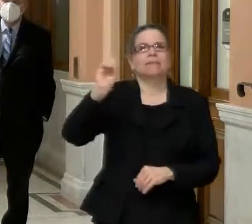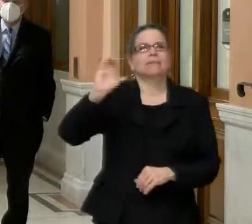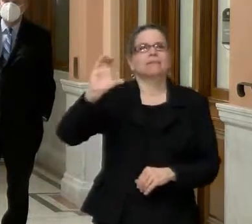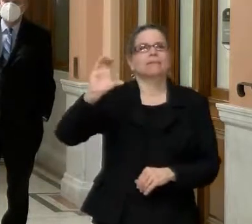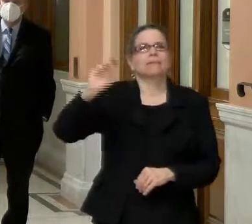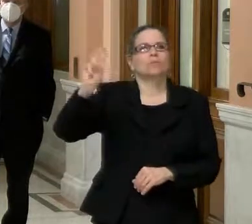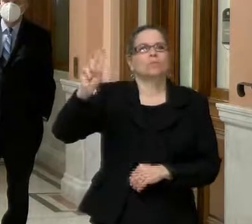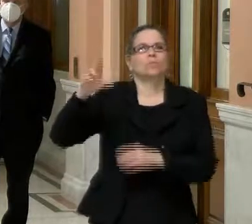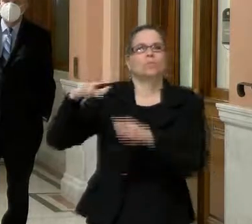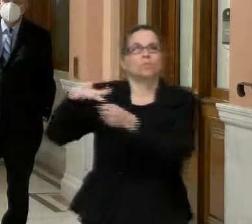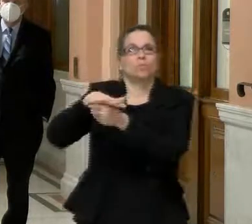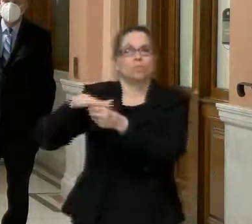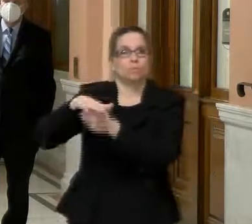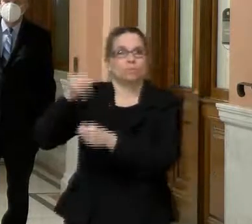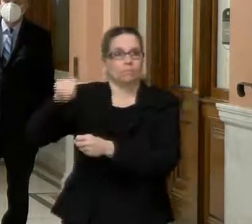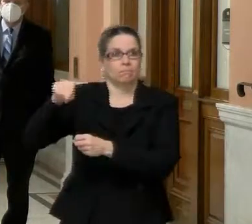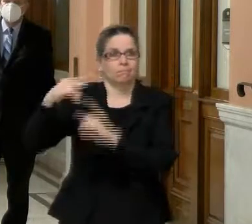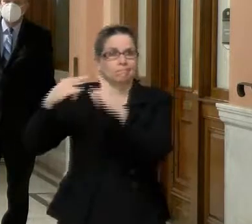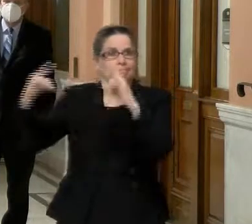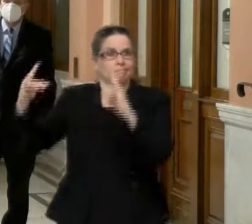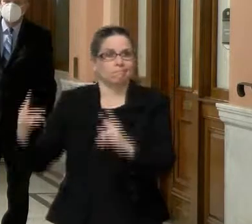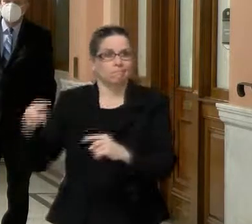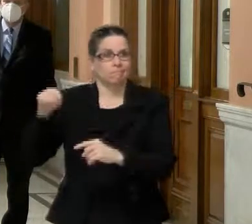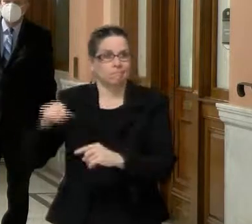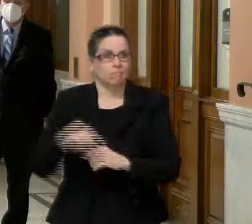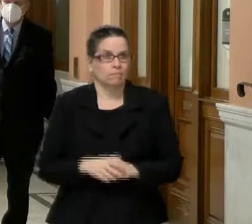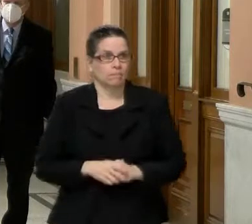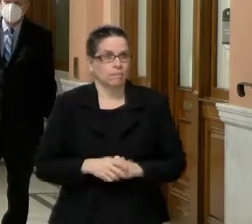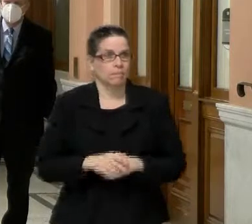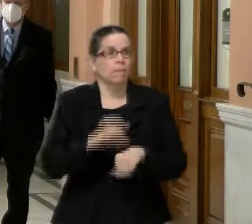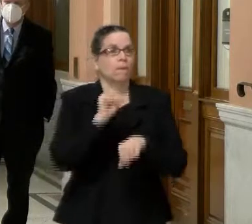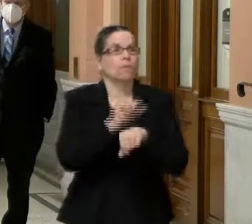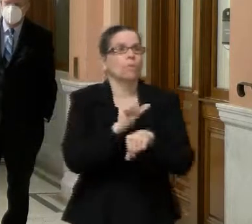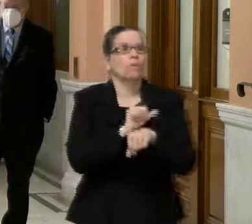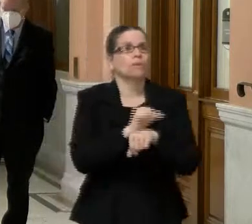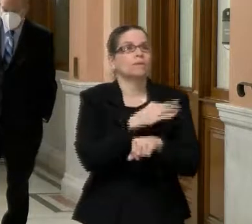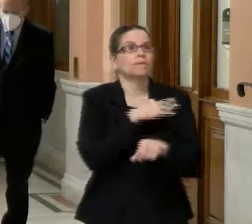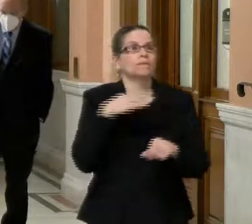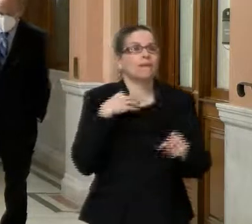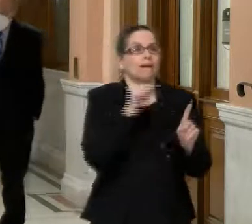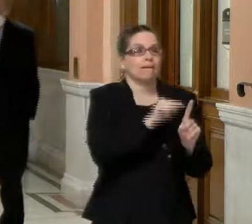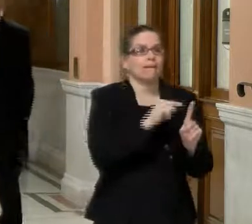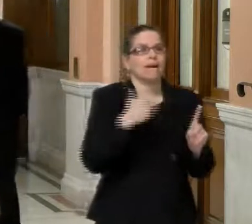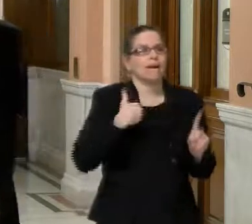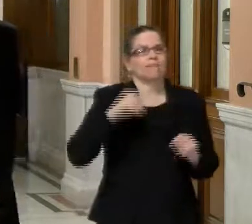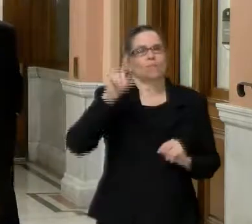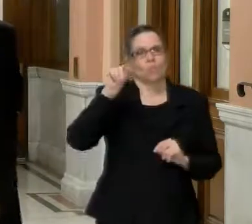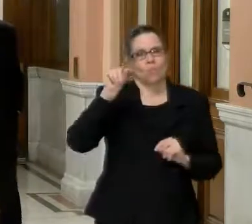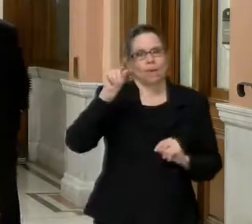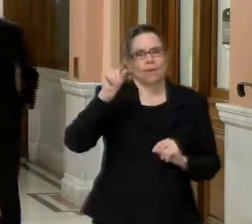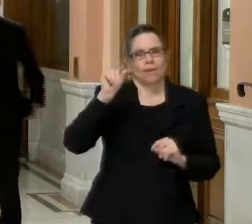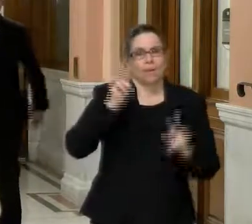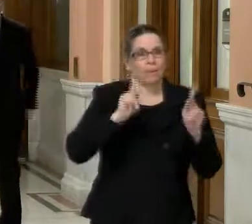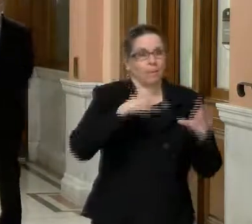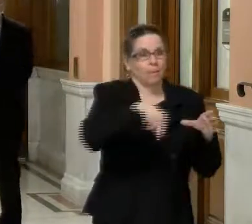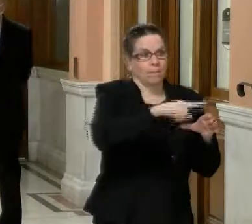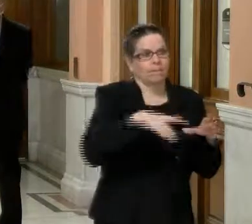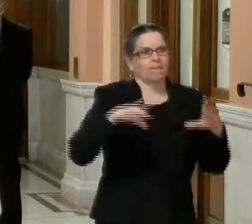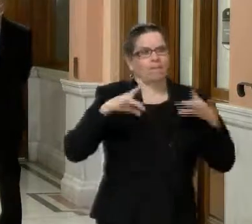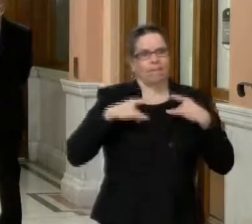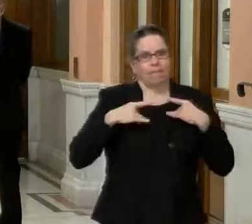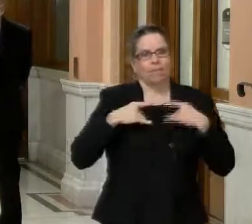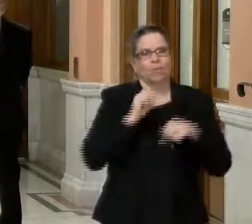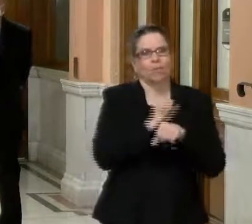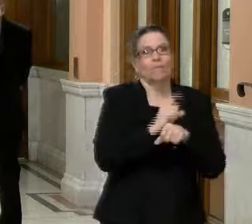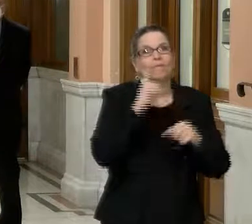Amongst our city, uh, employee workforce, we have 20, uh, active cases of, um, city employees who have tested